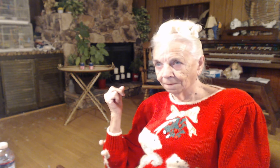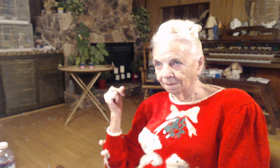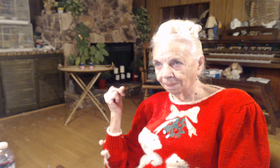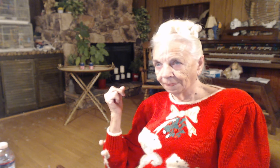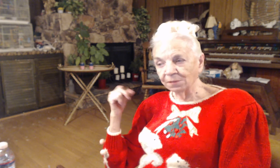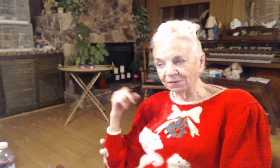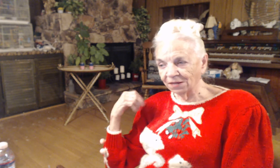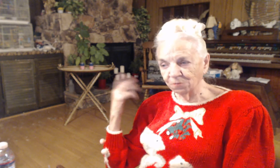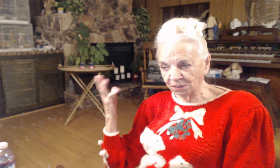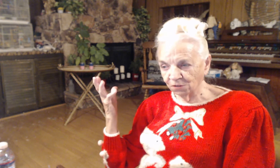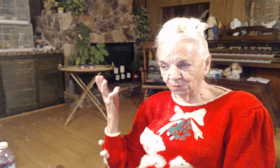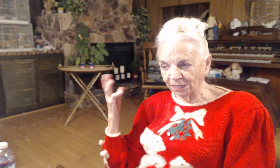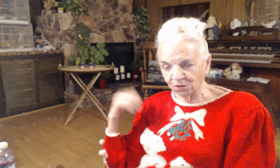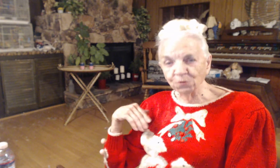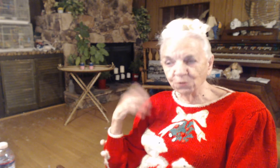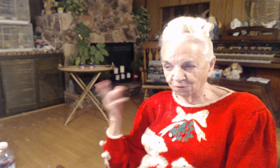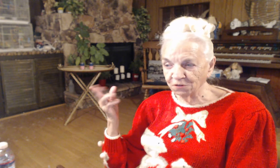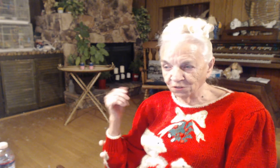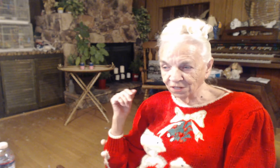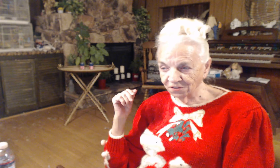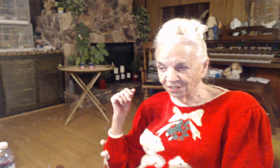But that's because we had two services on Sunday.